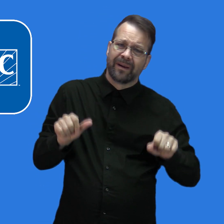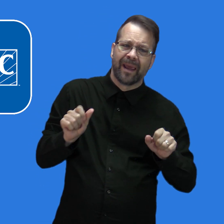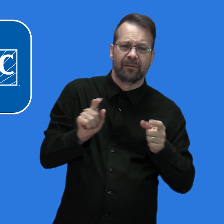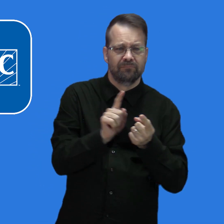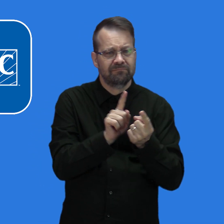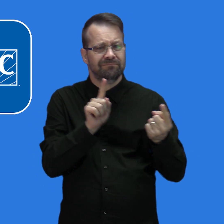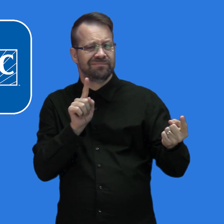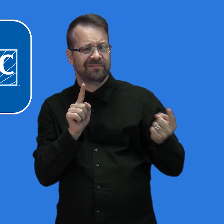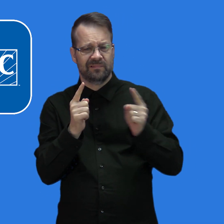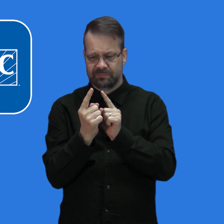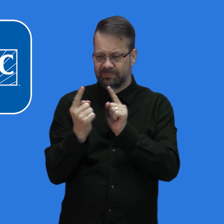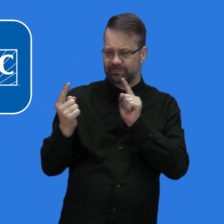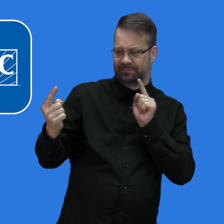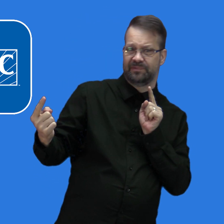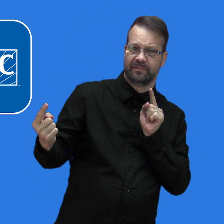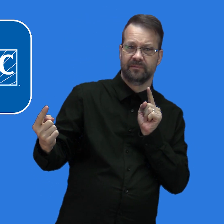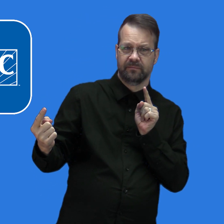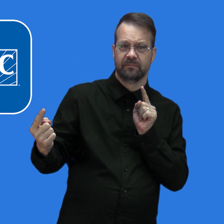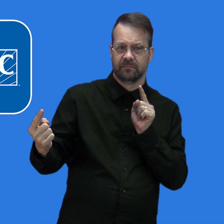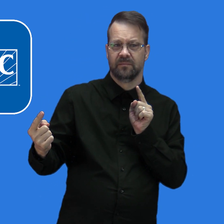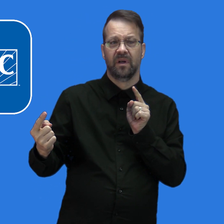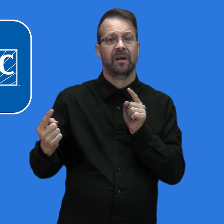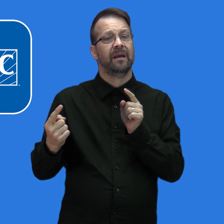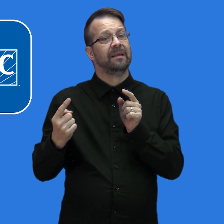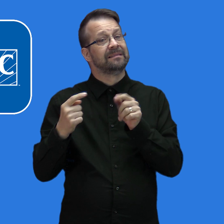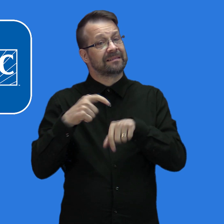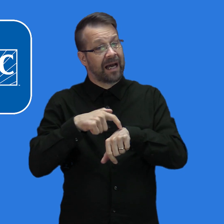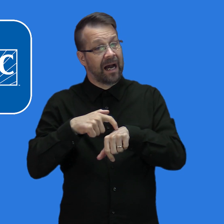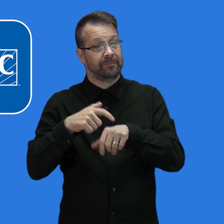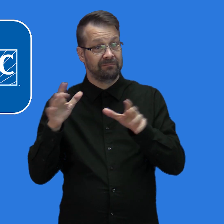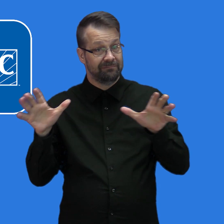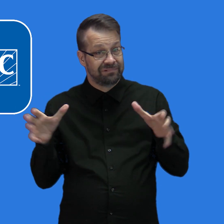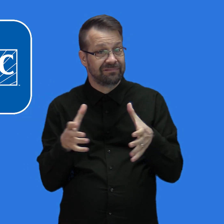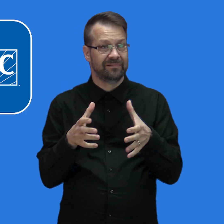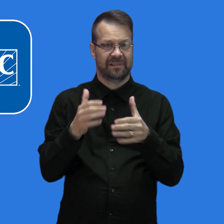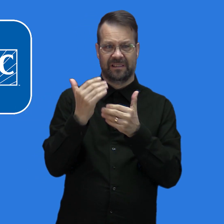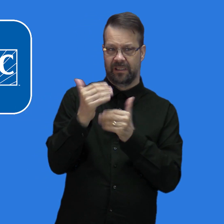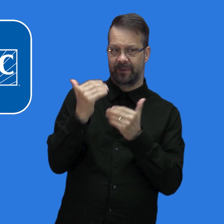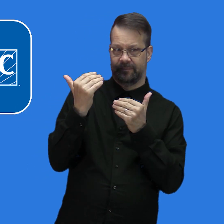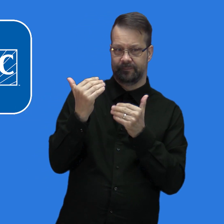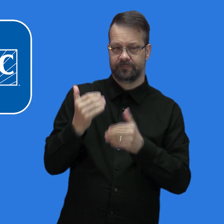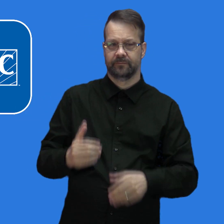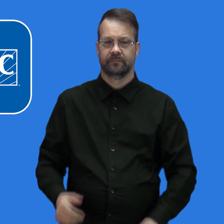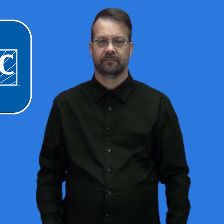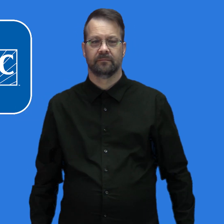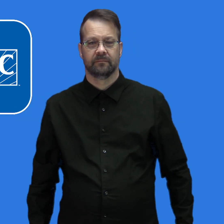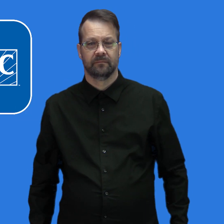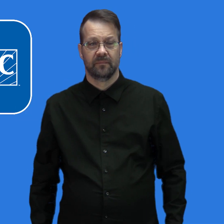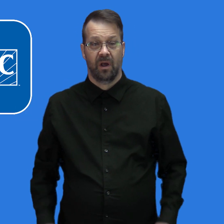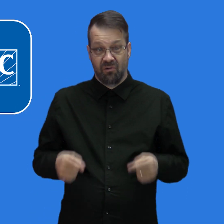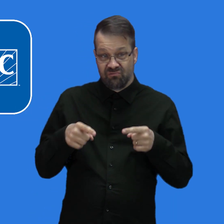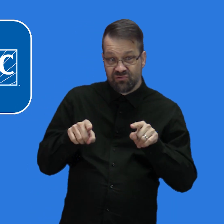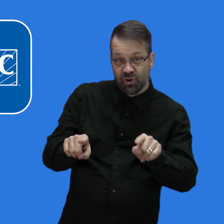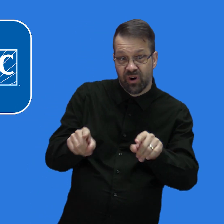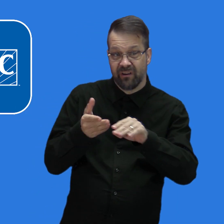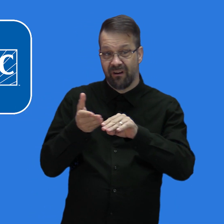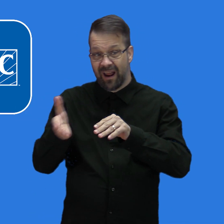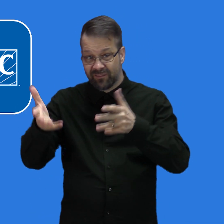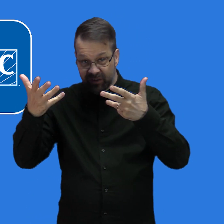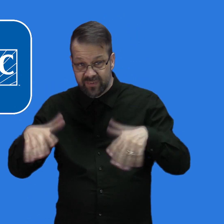where people can be spaced apart and keep visits short. For more ways to improve ventilation in your